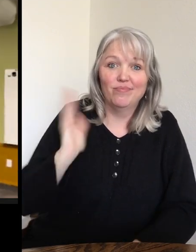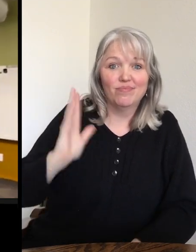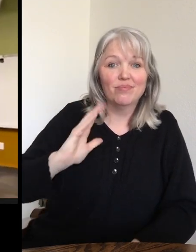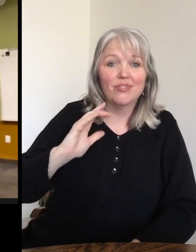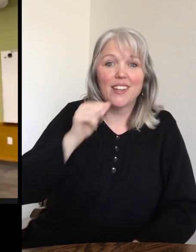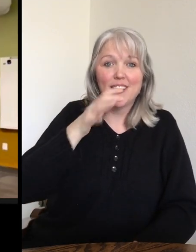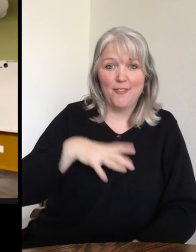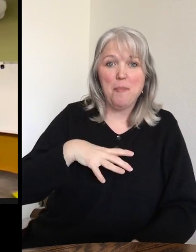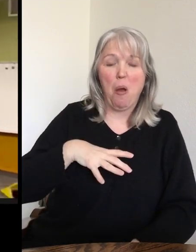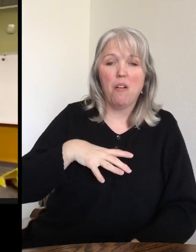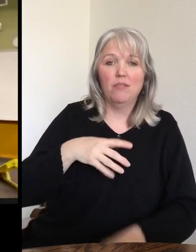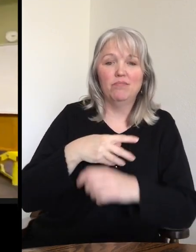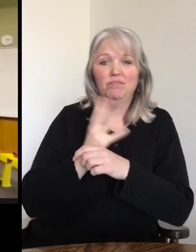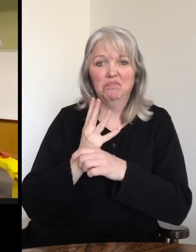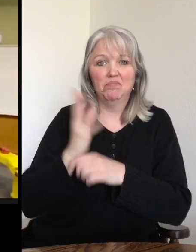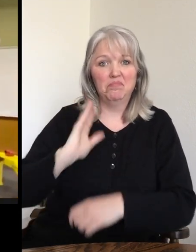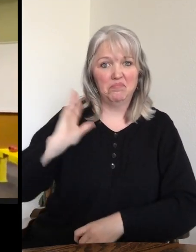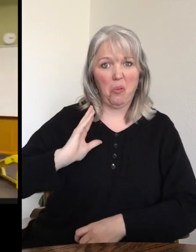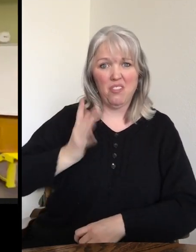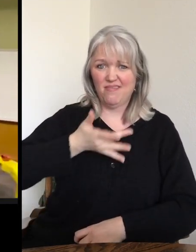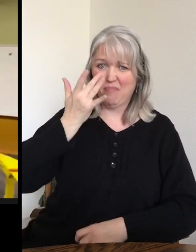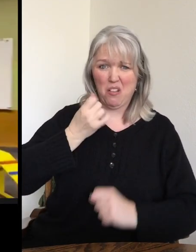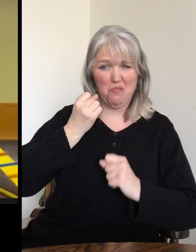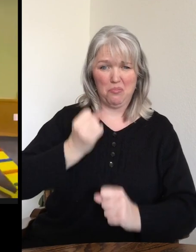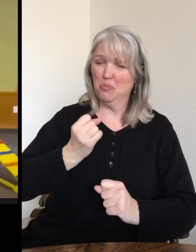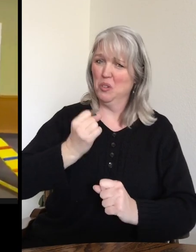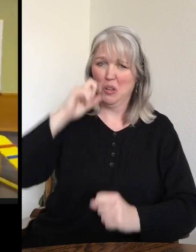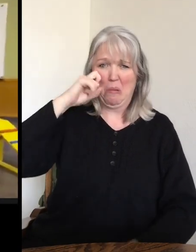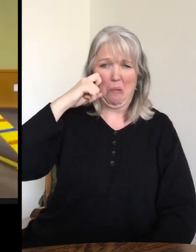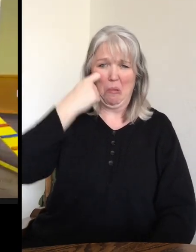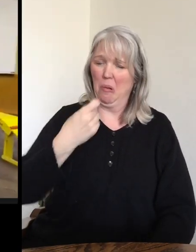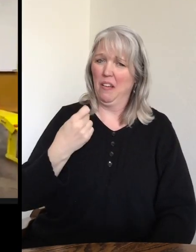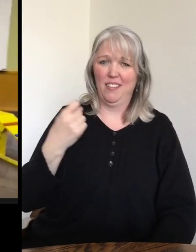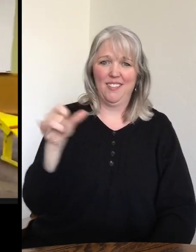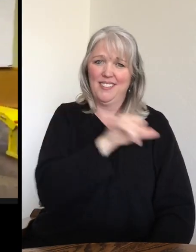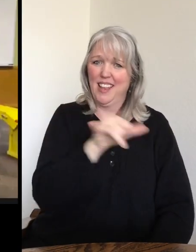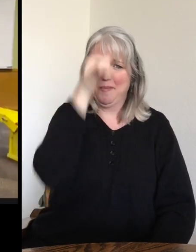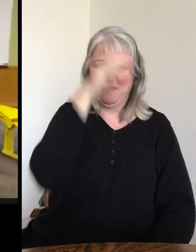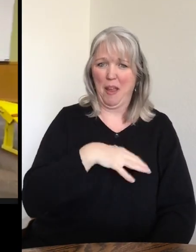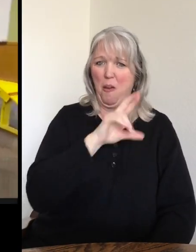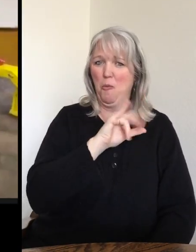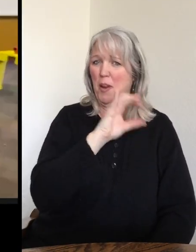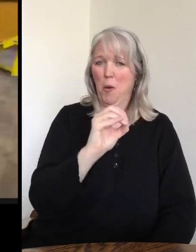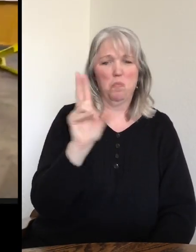female prehensile tailed porcupines at our zoo. And they did not smell as oniony as our male Rico here.